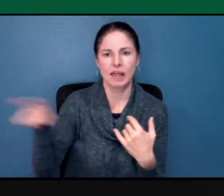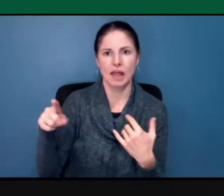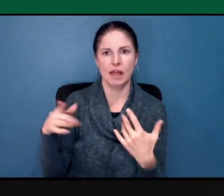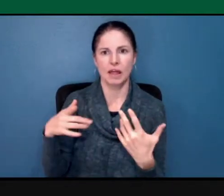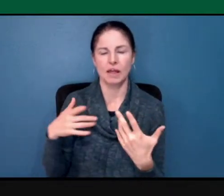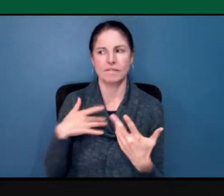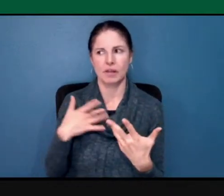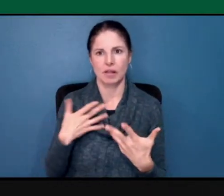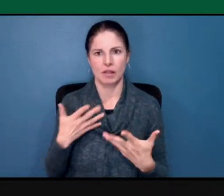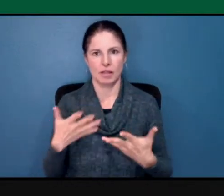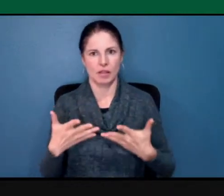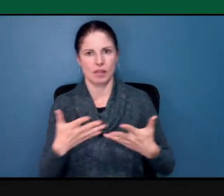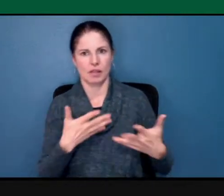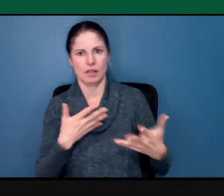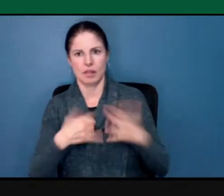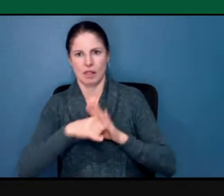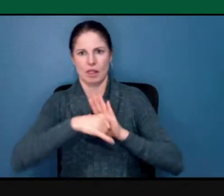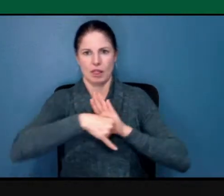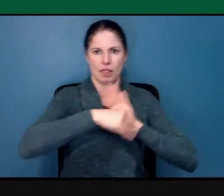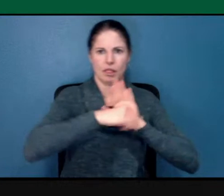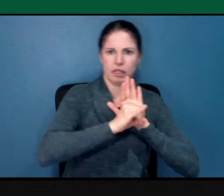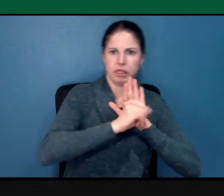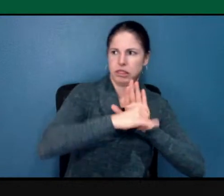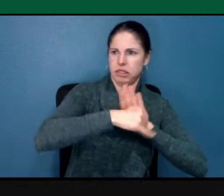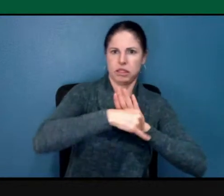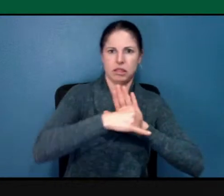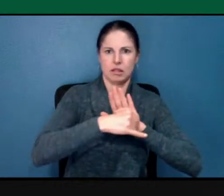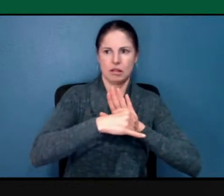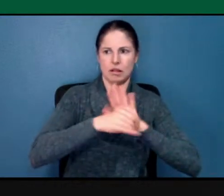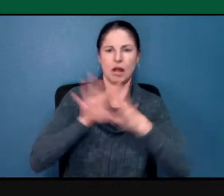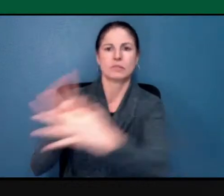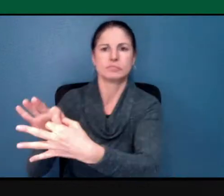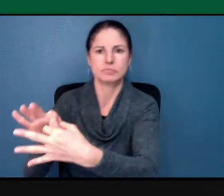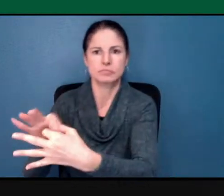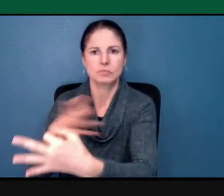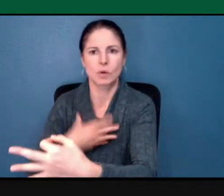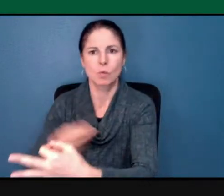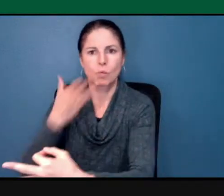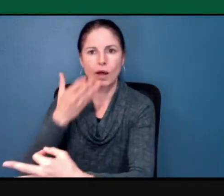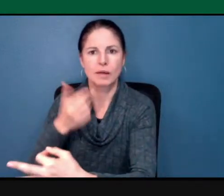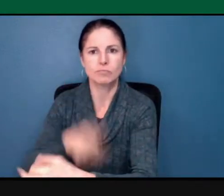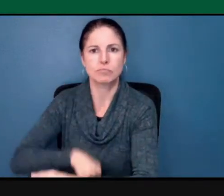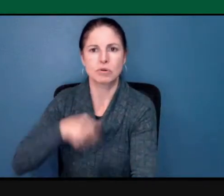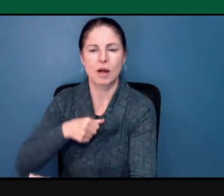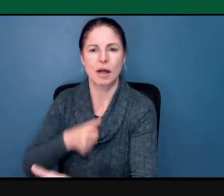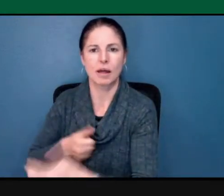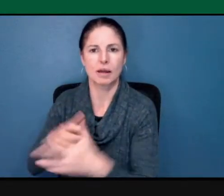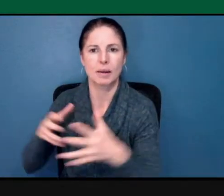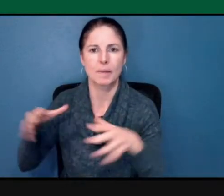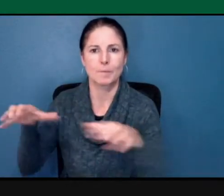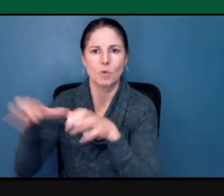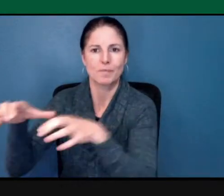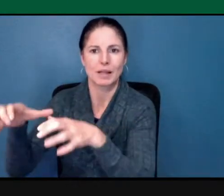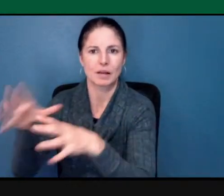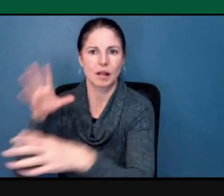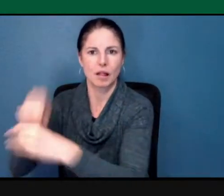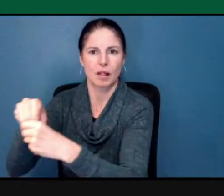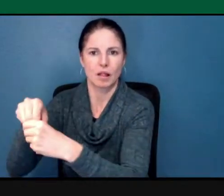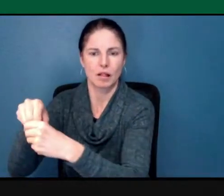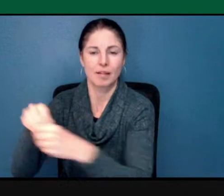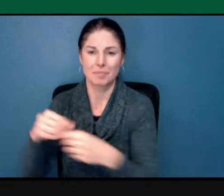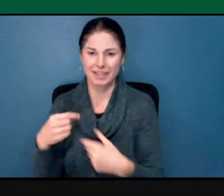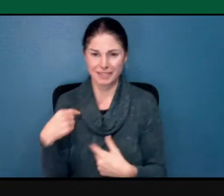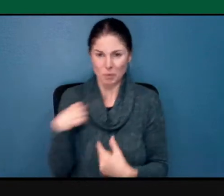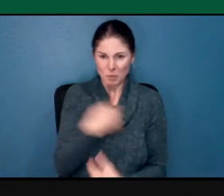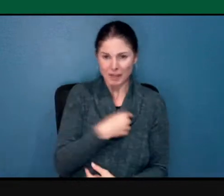Because they haven't, it's an emptiness. You know, and I think that there's such a need, a human need to know where do you